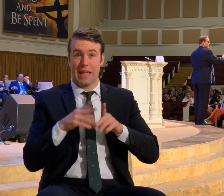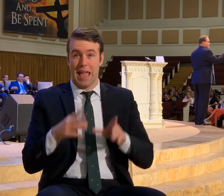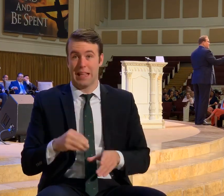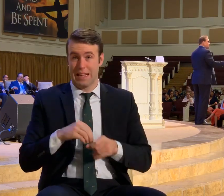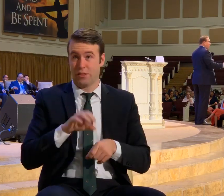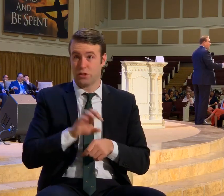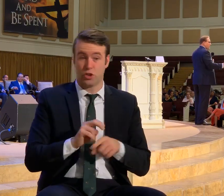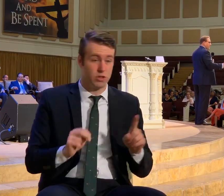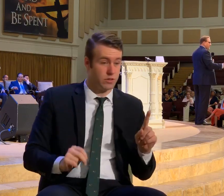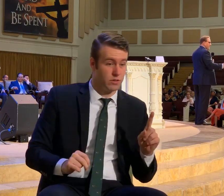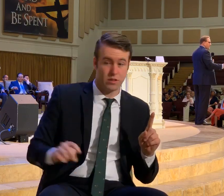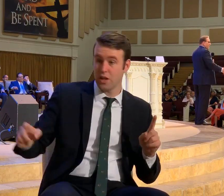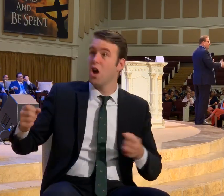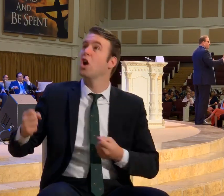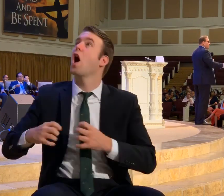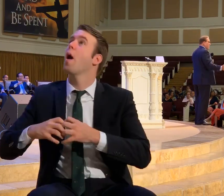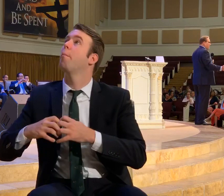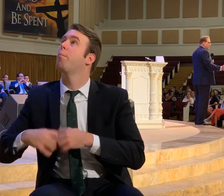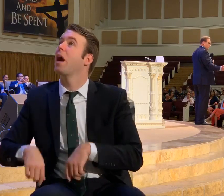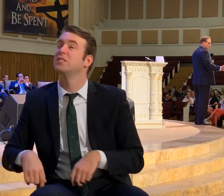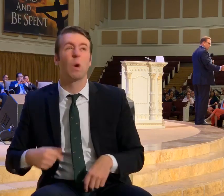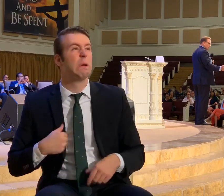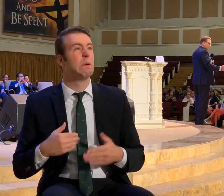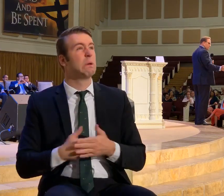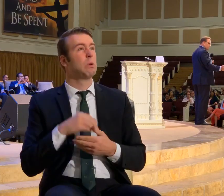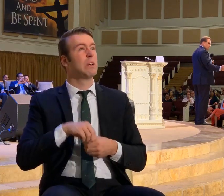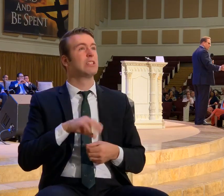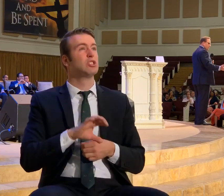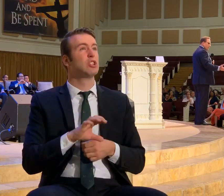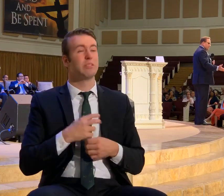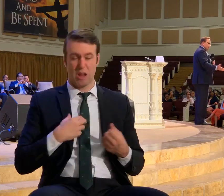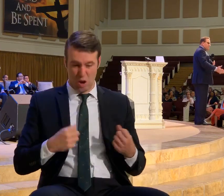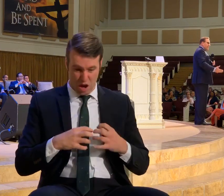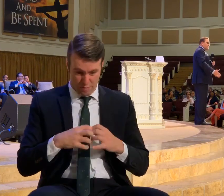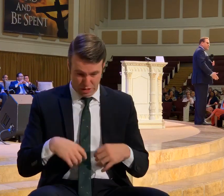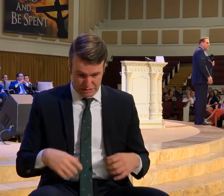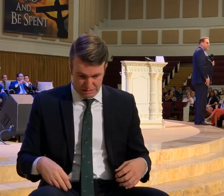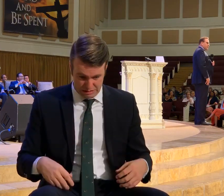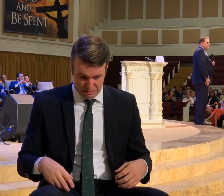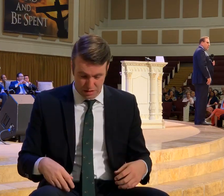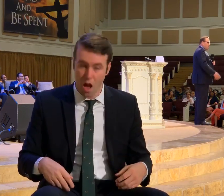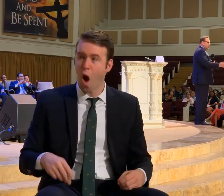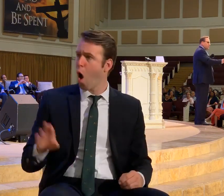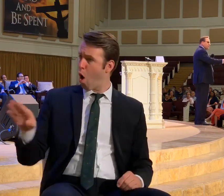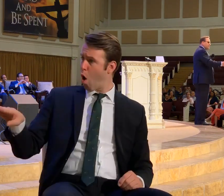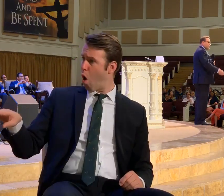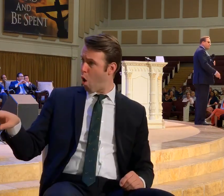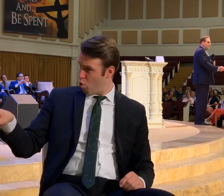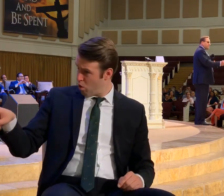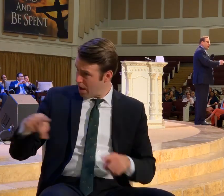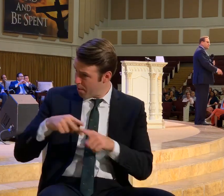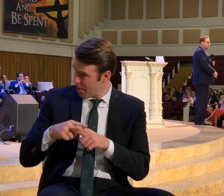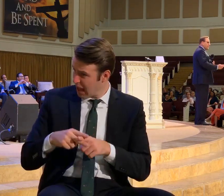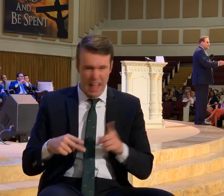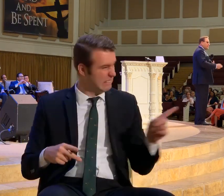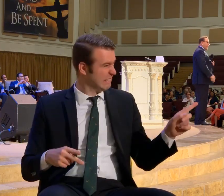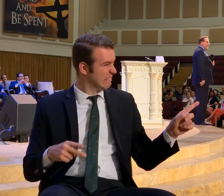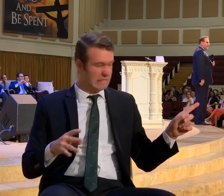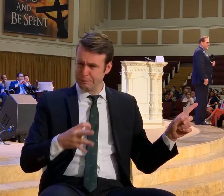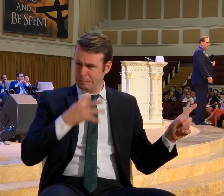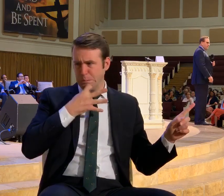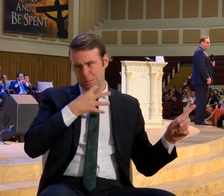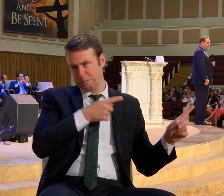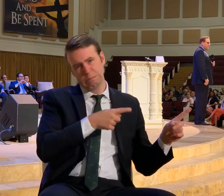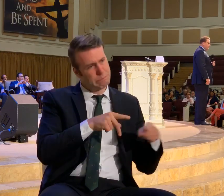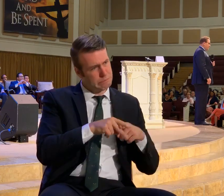church. And somebody's car breaks down. And they're a new convert. And somebody else in the church says. Oh you need to see Brother So-and-So. He's a